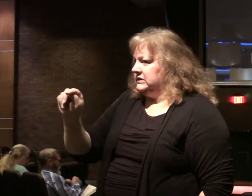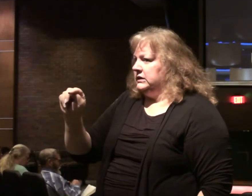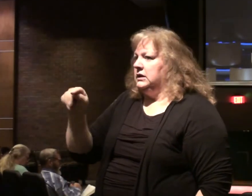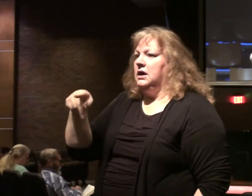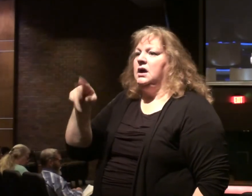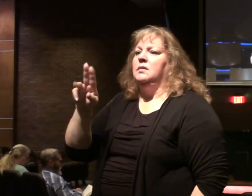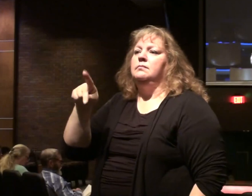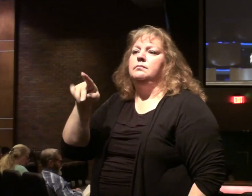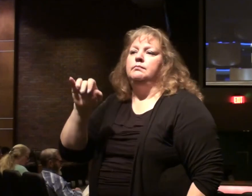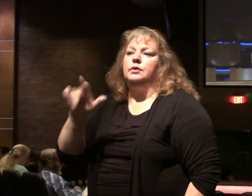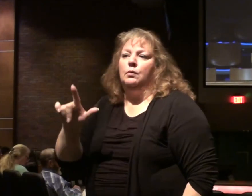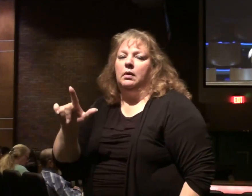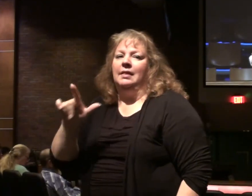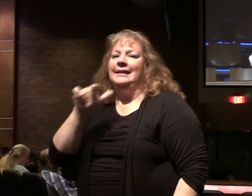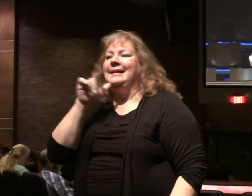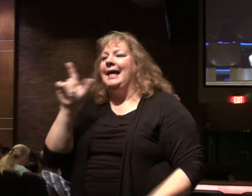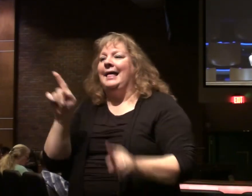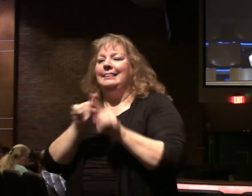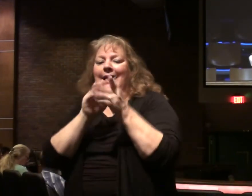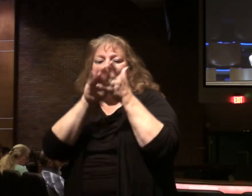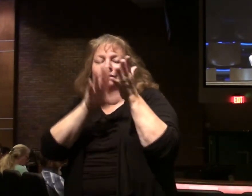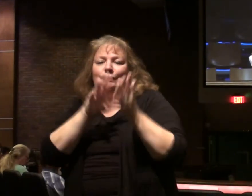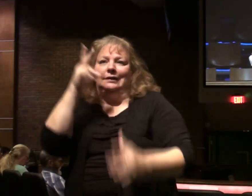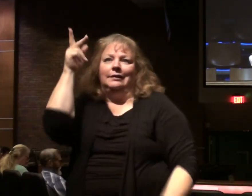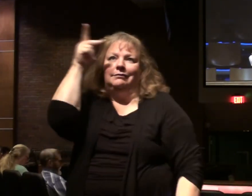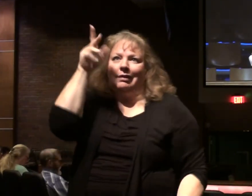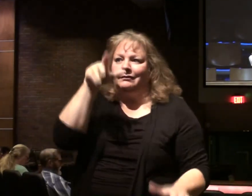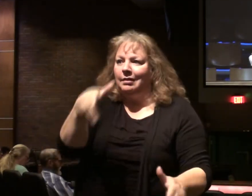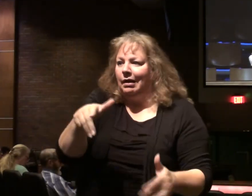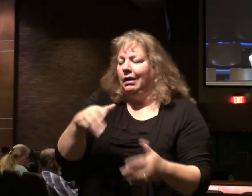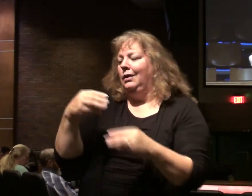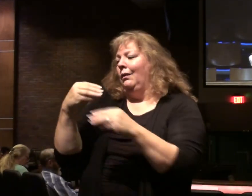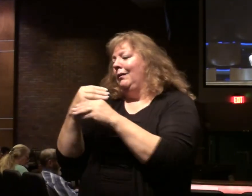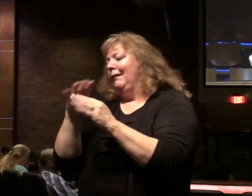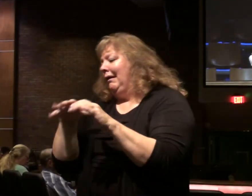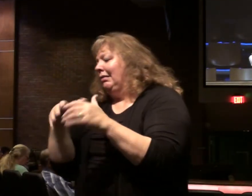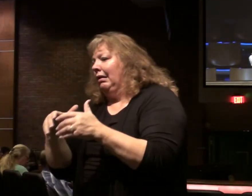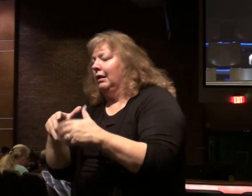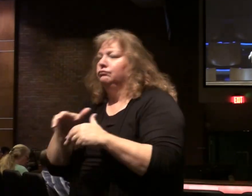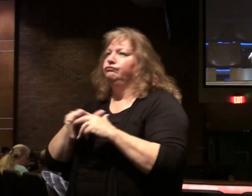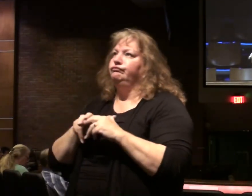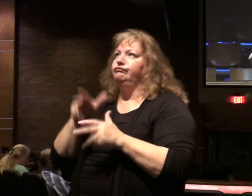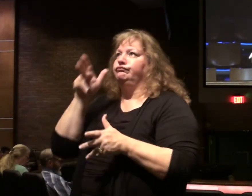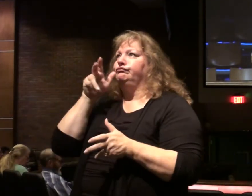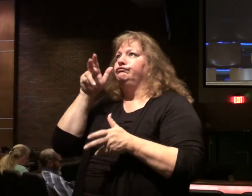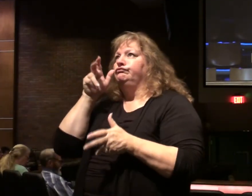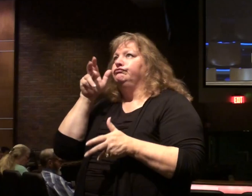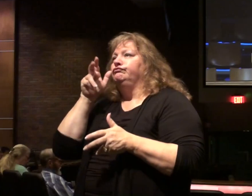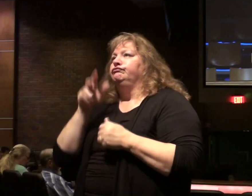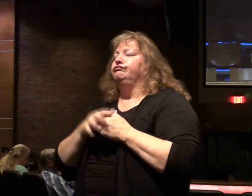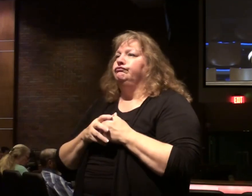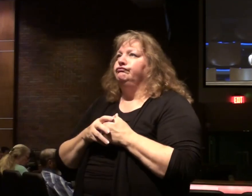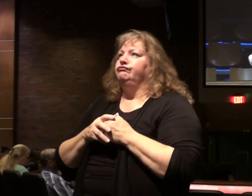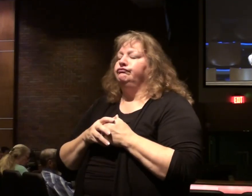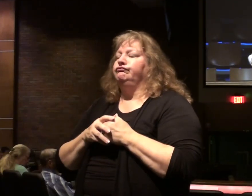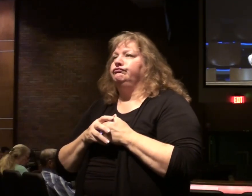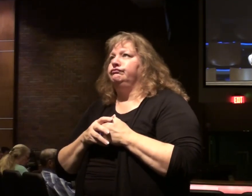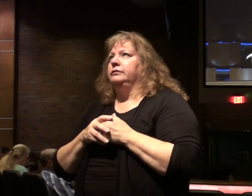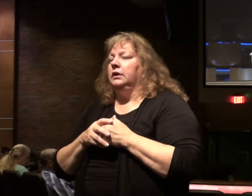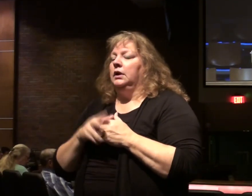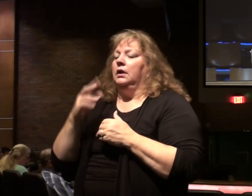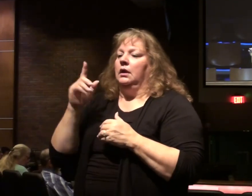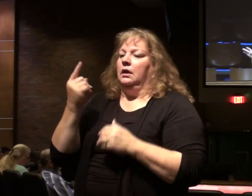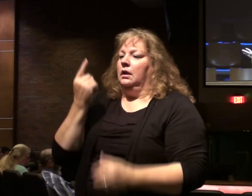Not in the sense of some of you students in philosophy class or in math class. You sit there and you learn the material and you know the only